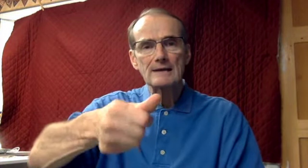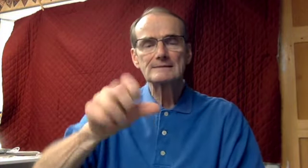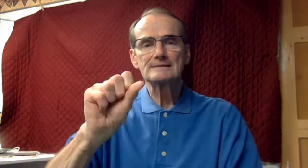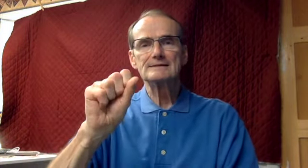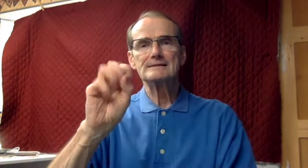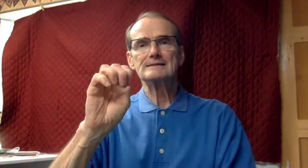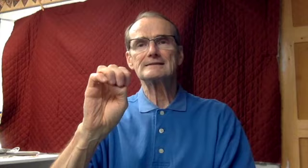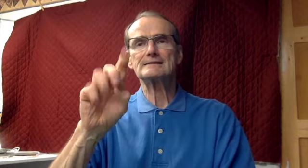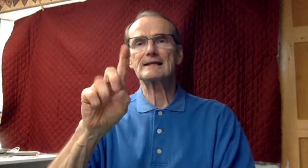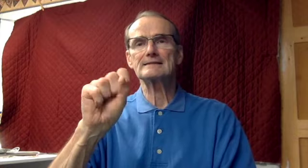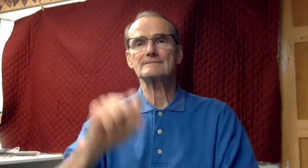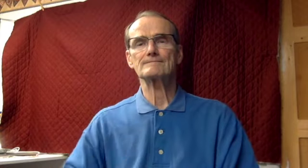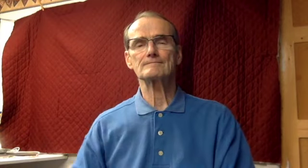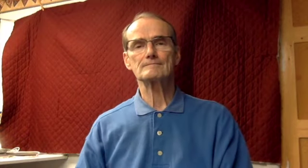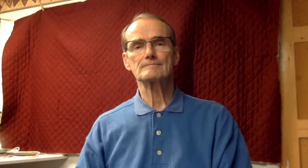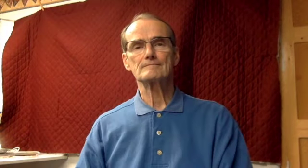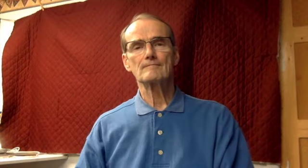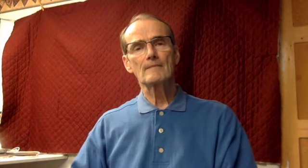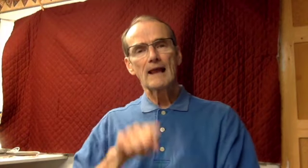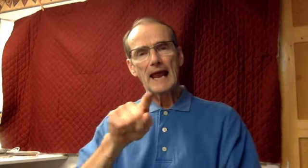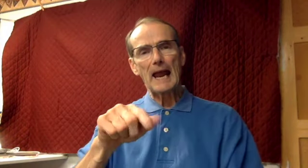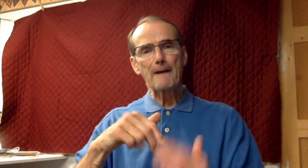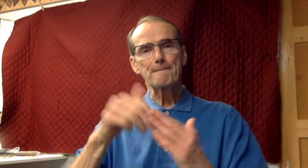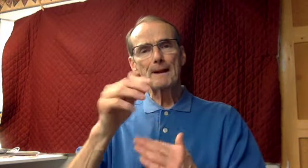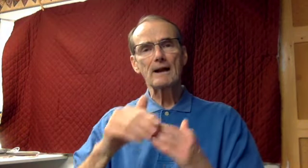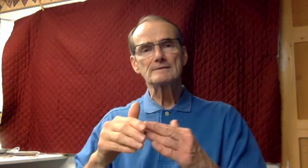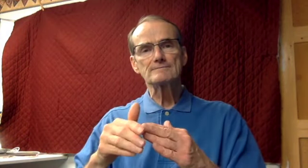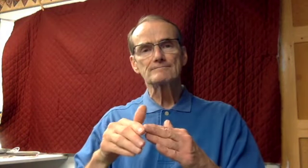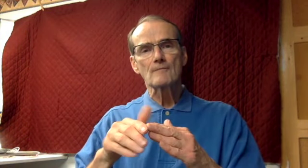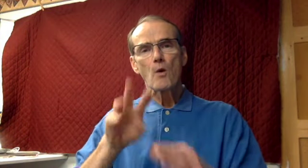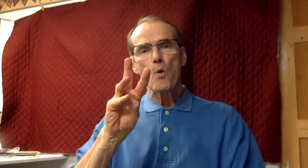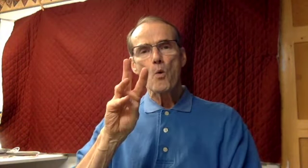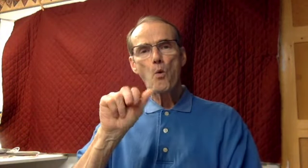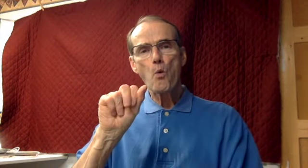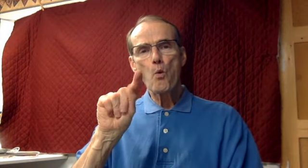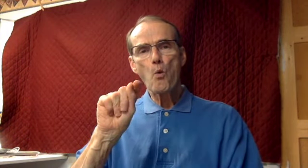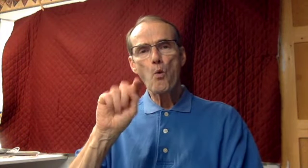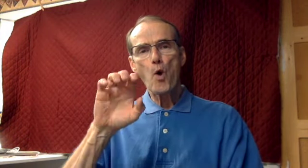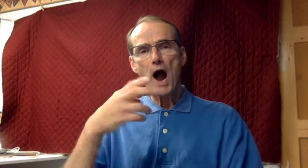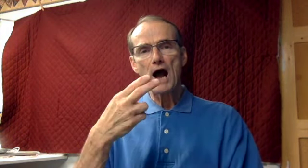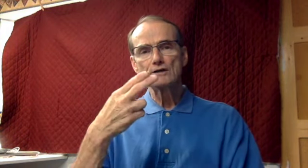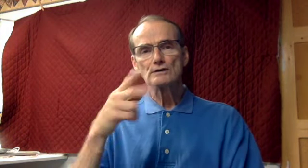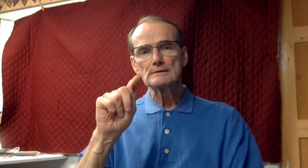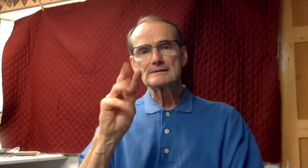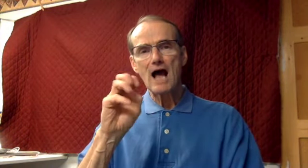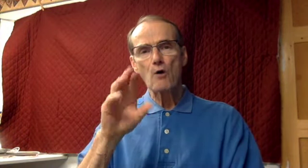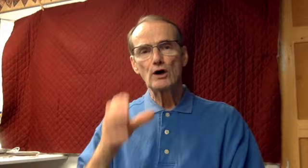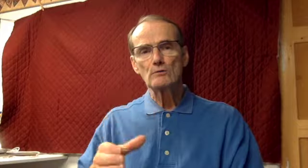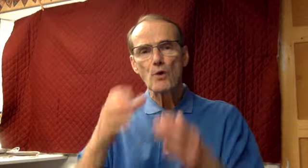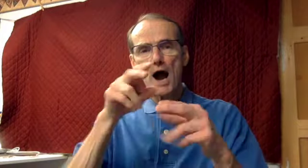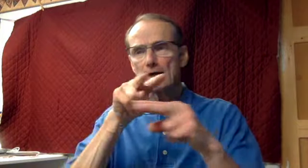and planted the choicest vines within it he built a watchtower